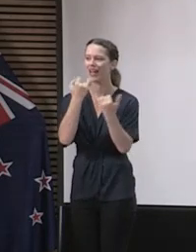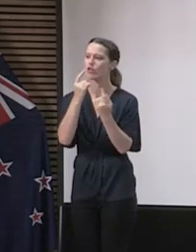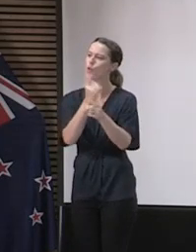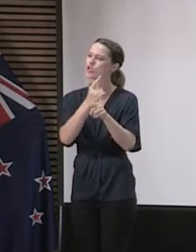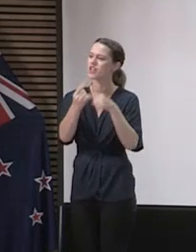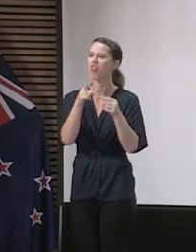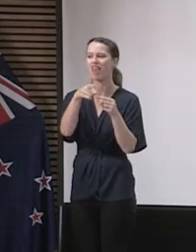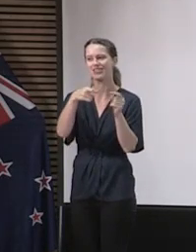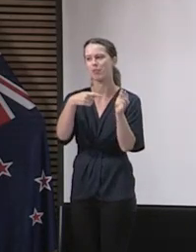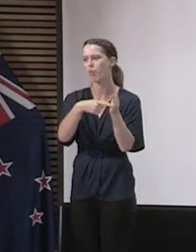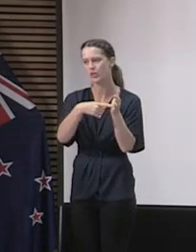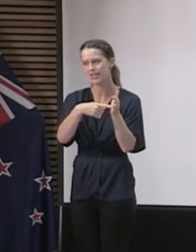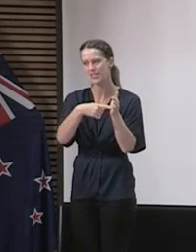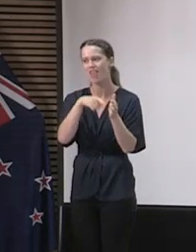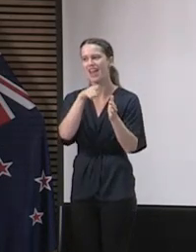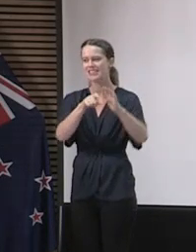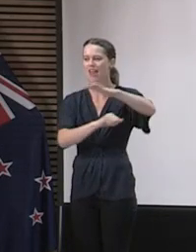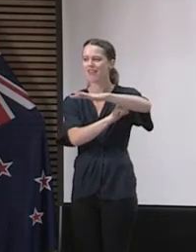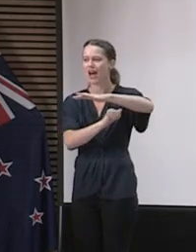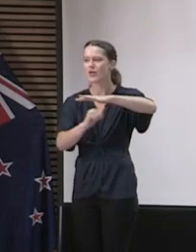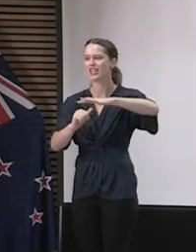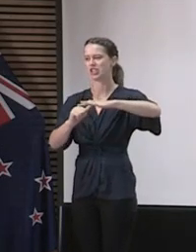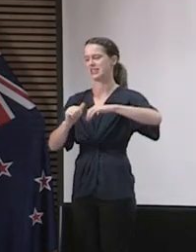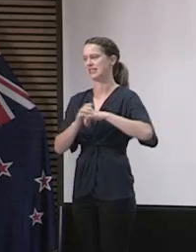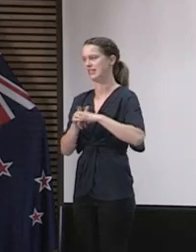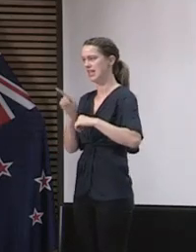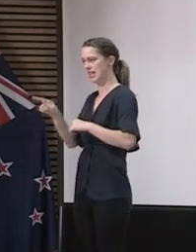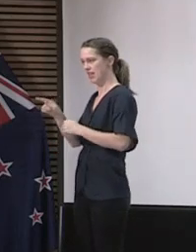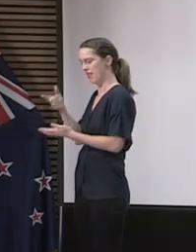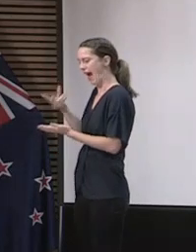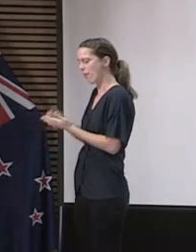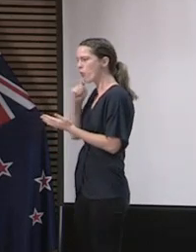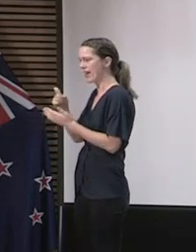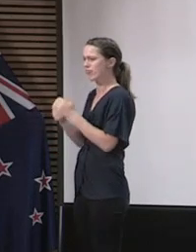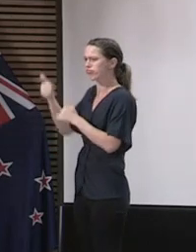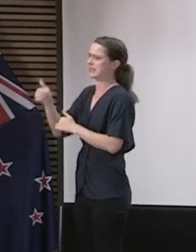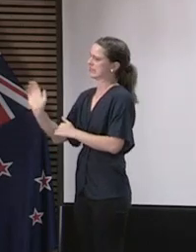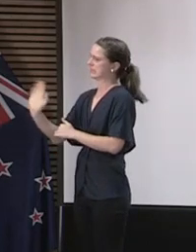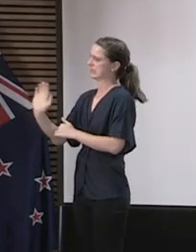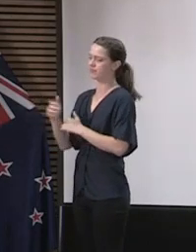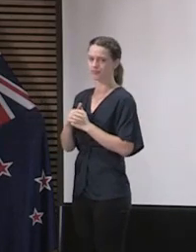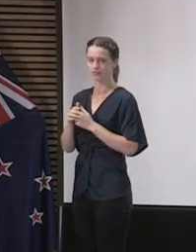Zealand will be the foundations rather than straight away the Bluetooth application. Sorry?